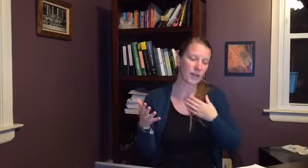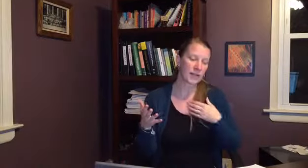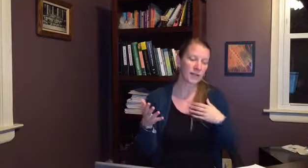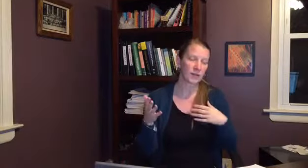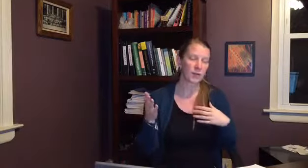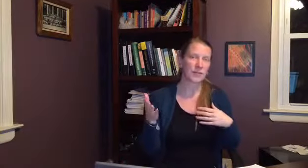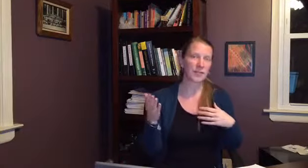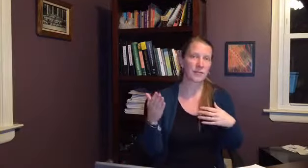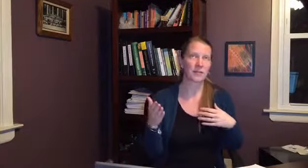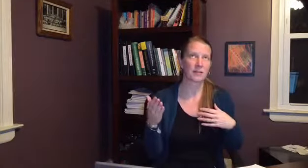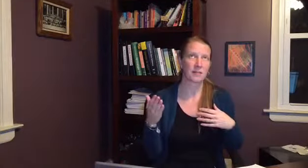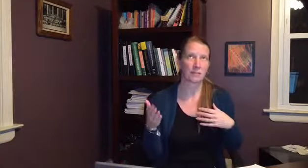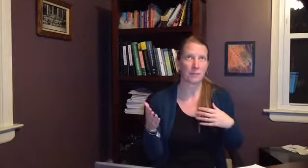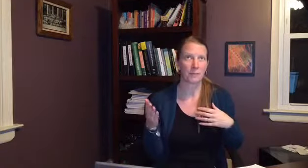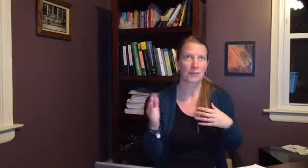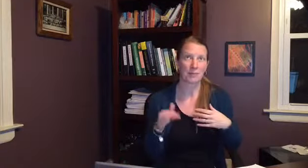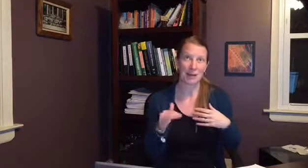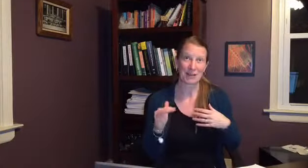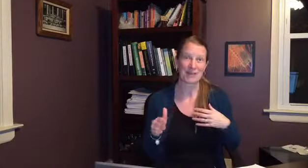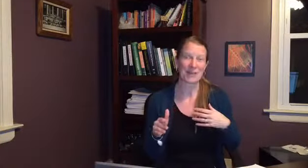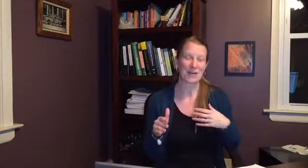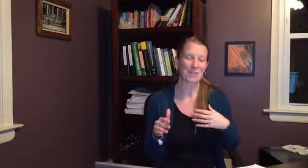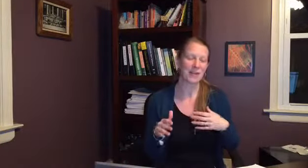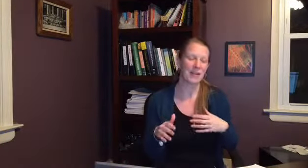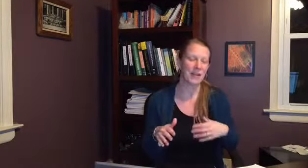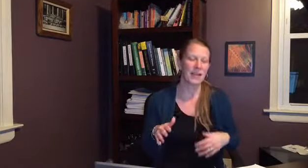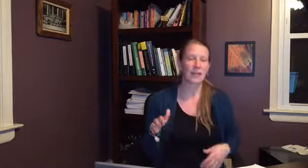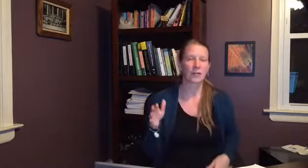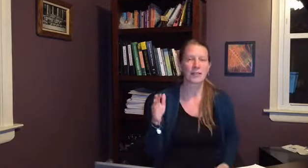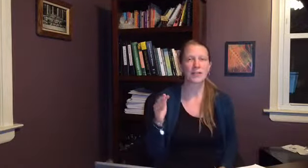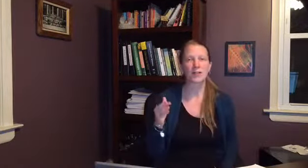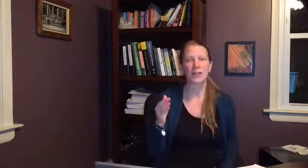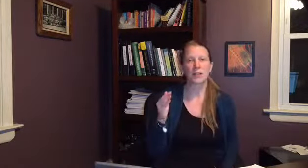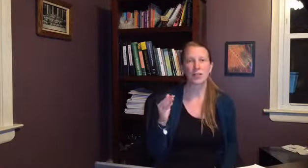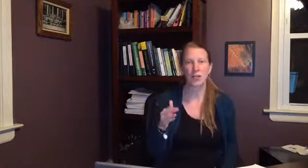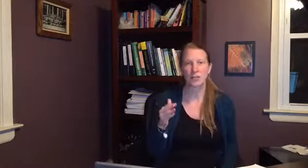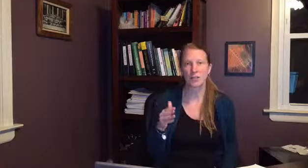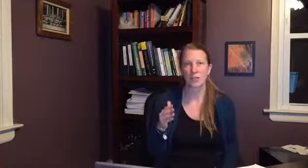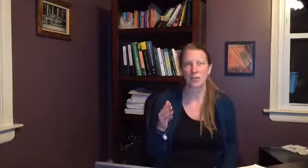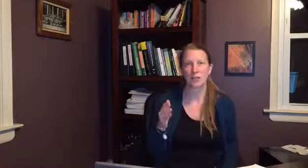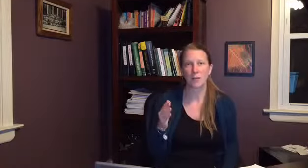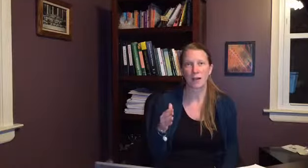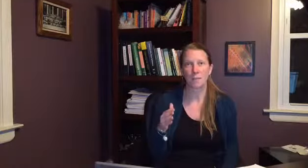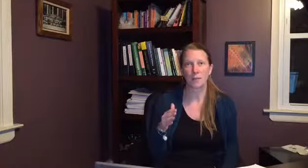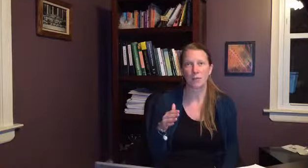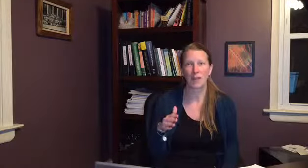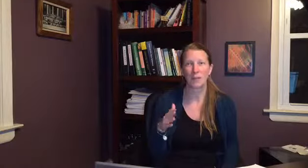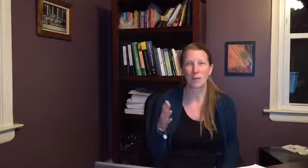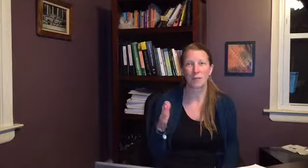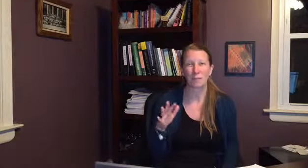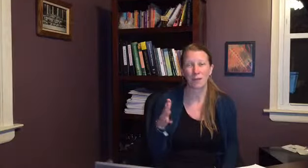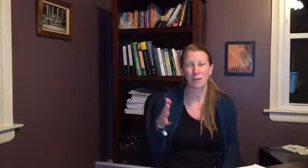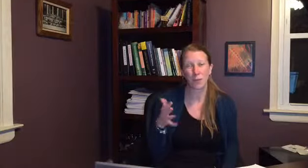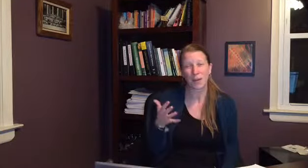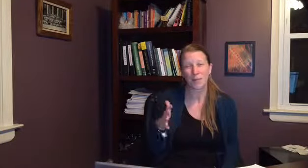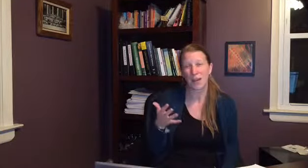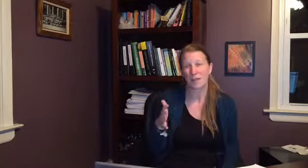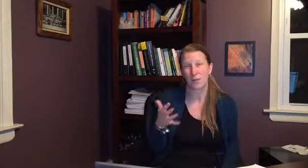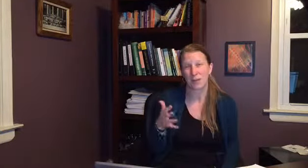it does if you take some suppressive therapy it'll decrease the transmission um rate to about 45 48